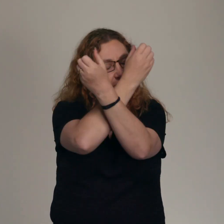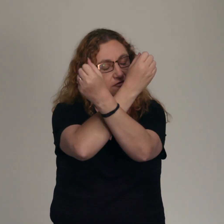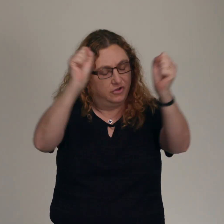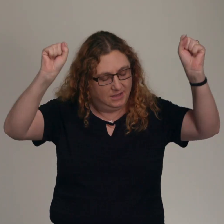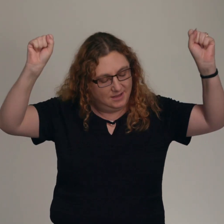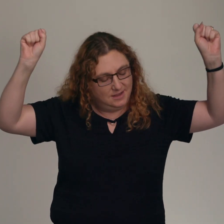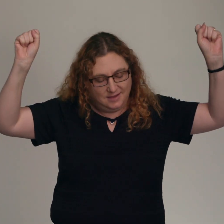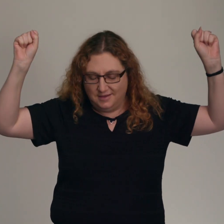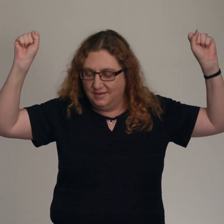free